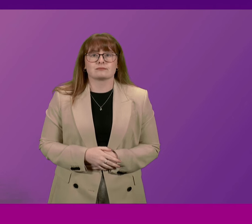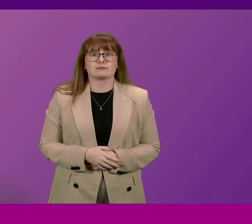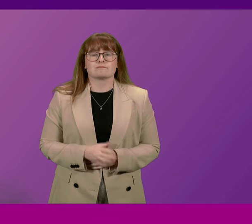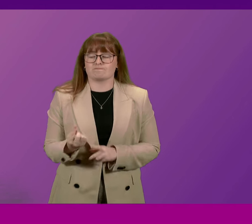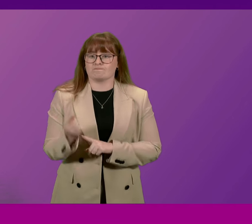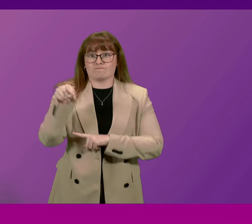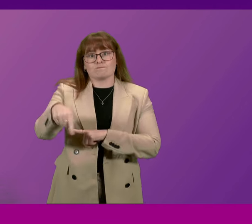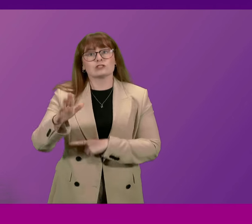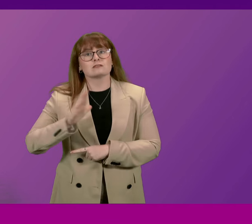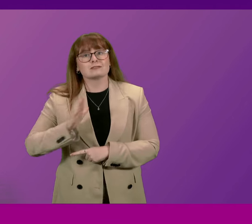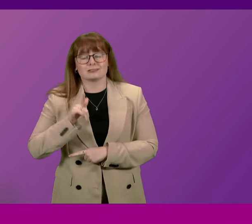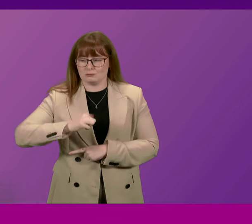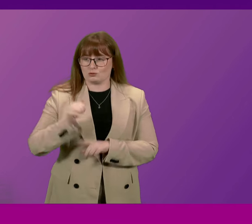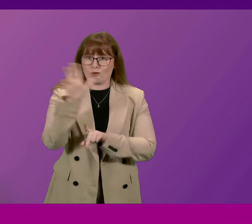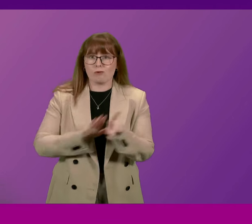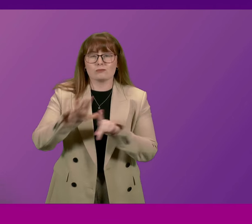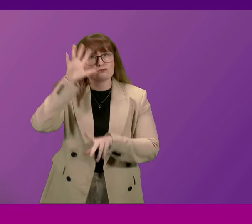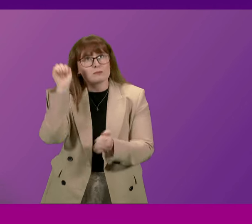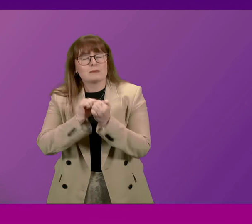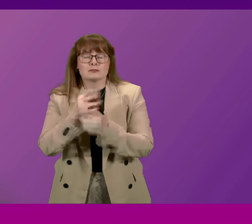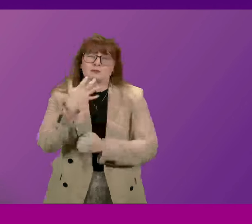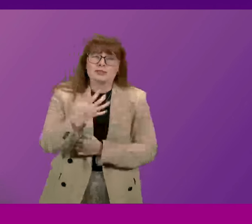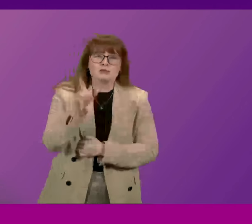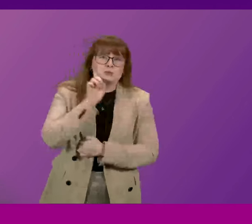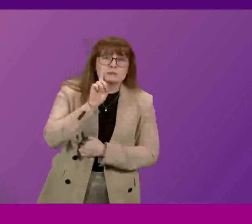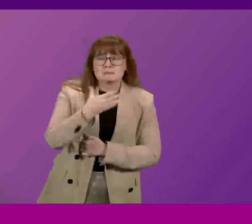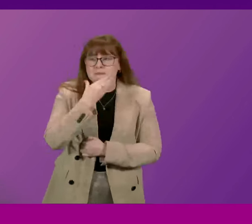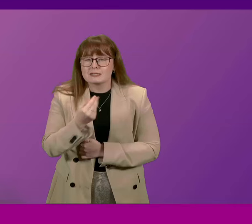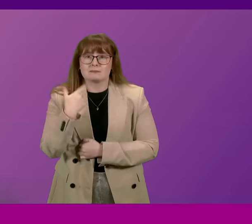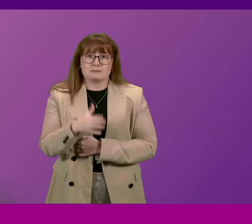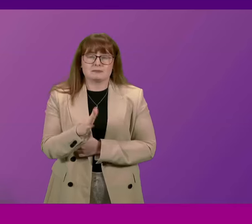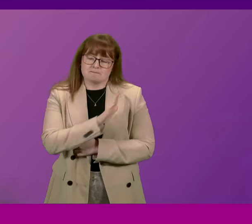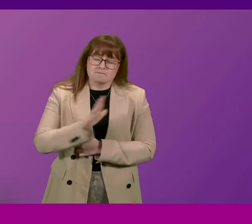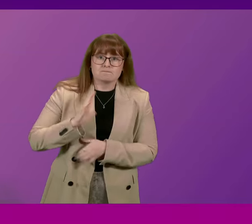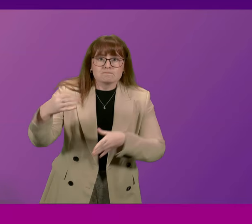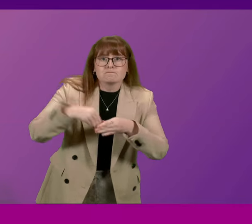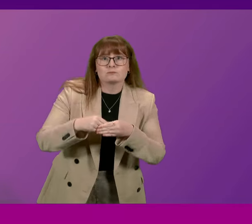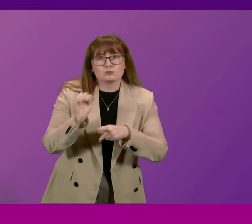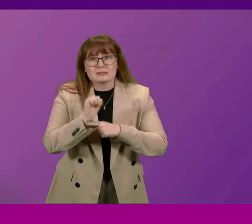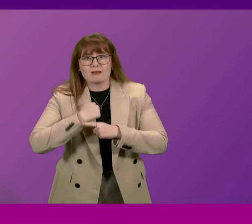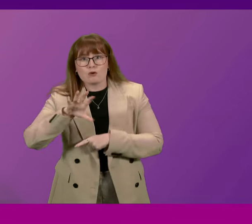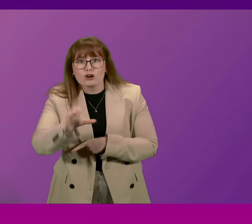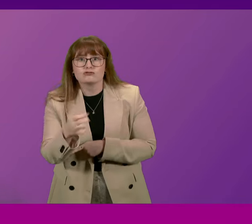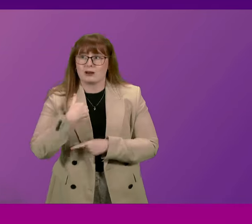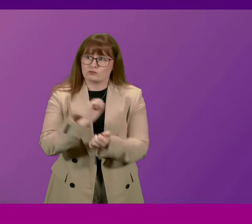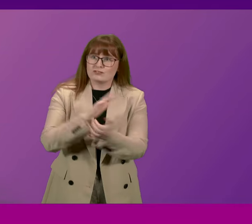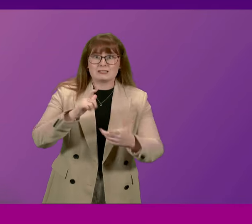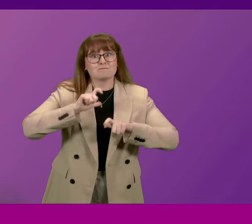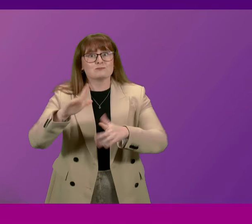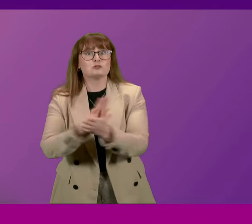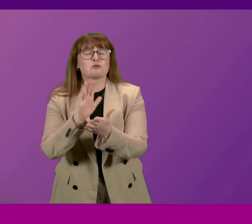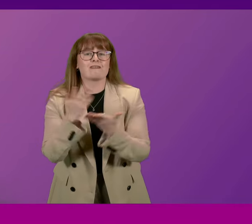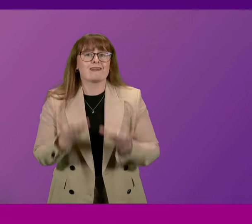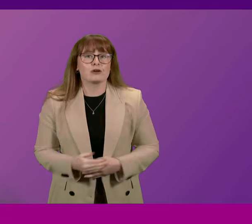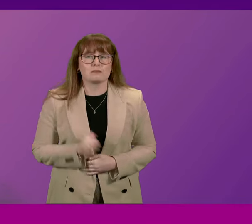Sunday, Scotland pays tribute to the brave men and women who laid down their lives to protect our country and the freedoms that we all enjoy. Their